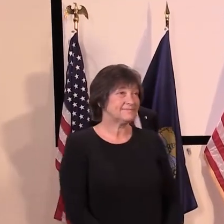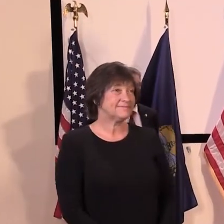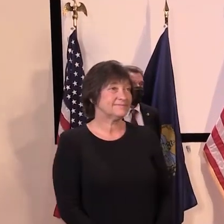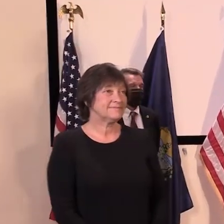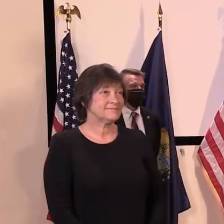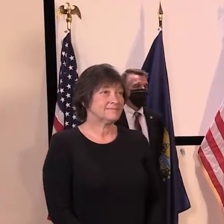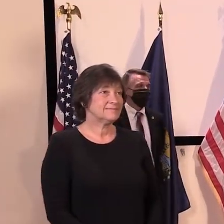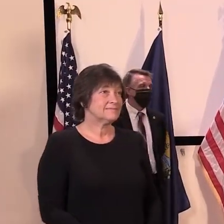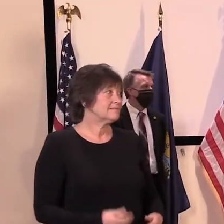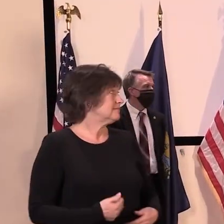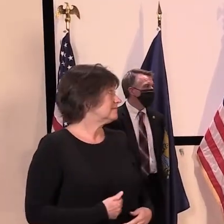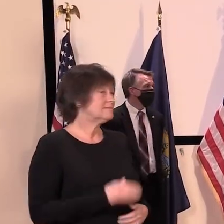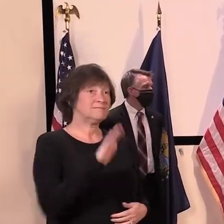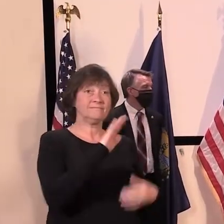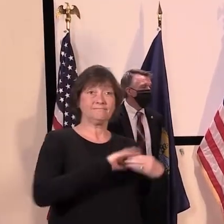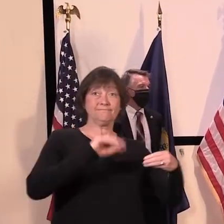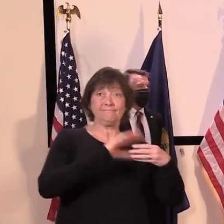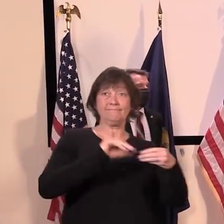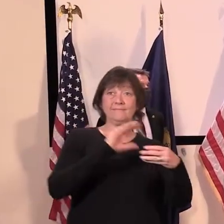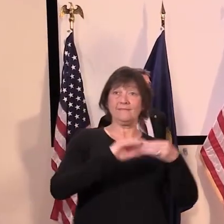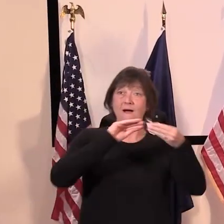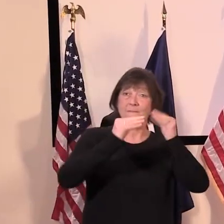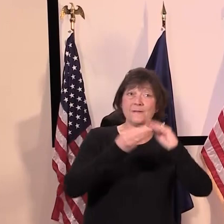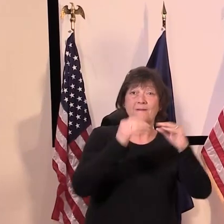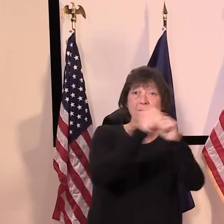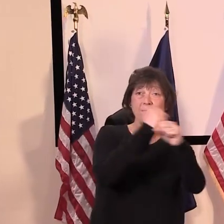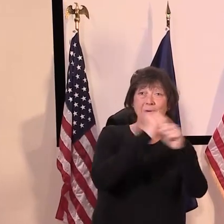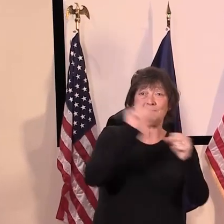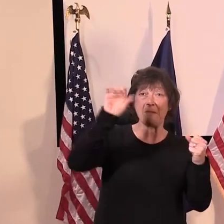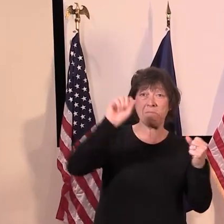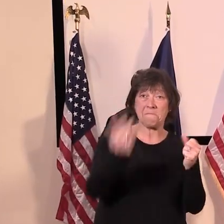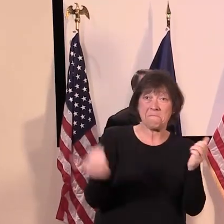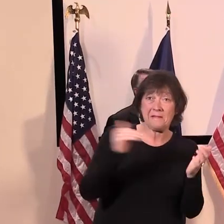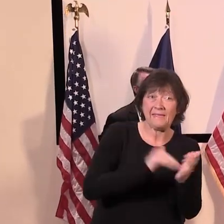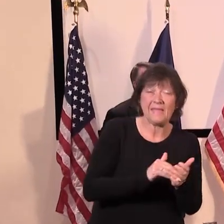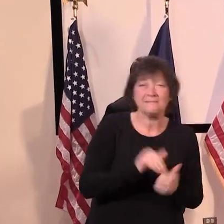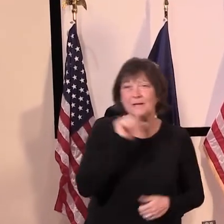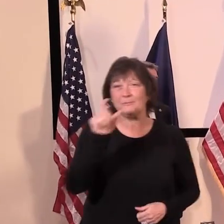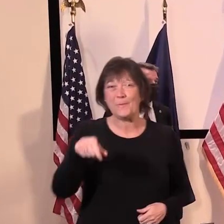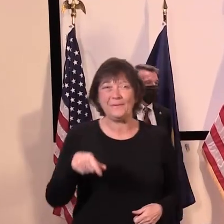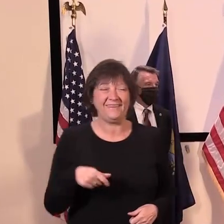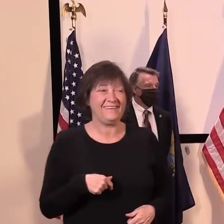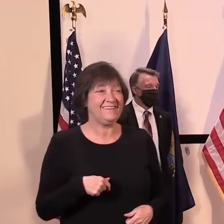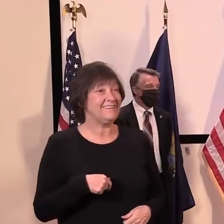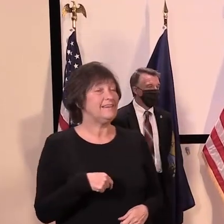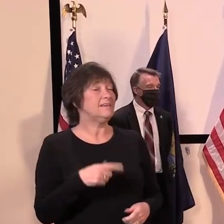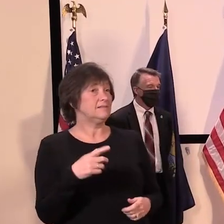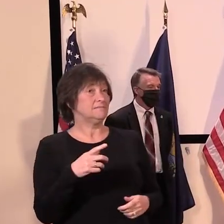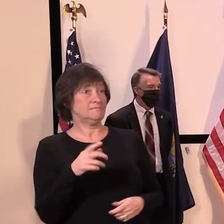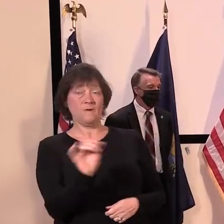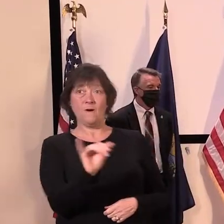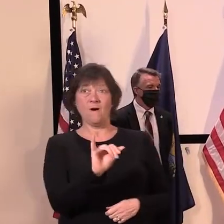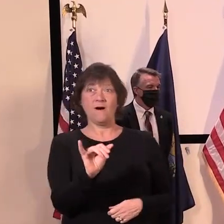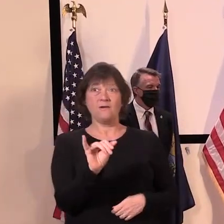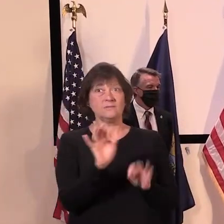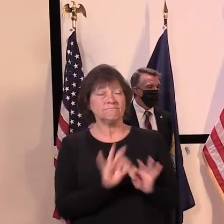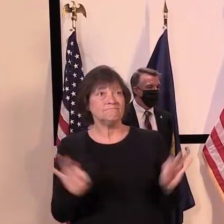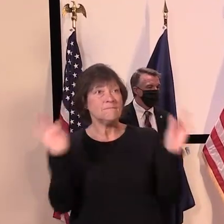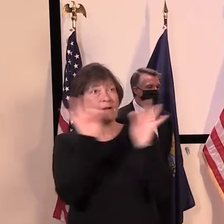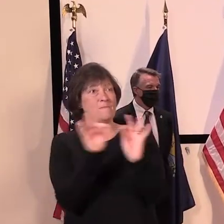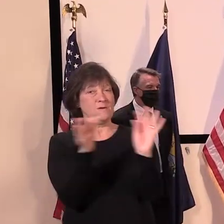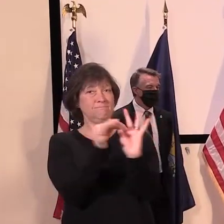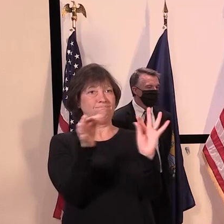I don't need to reiterate the data presentation today, and I don't want to detract from the important messages that came from Commissioner